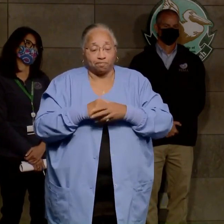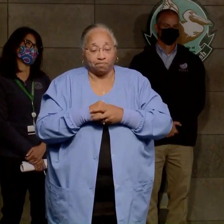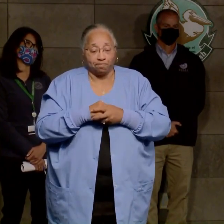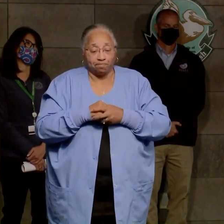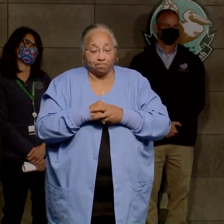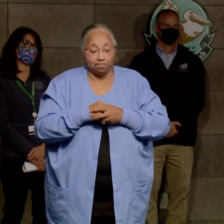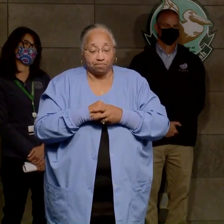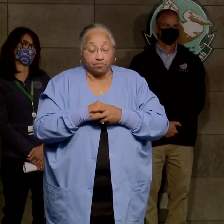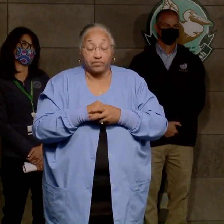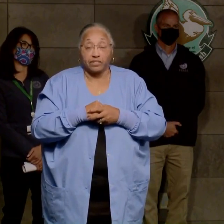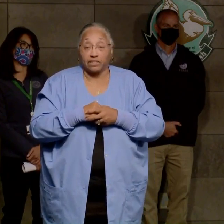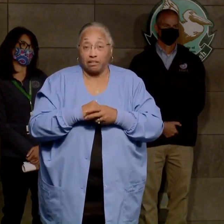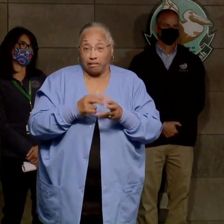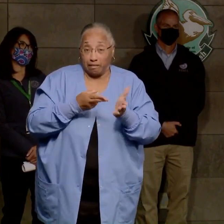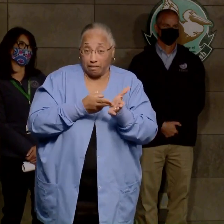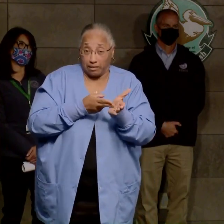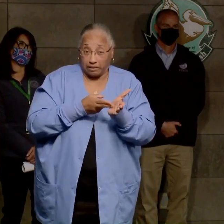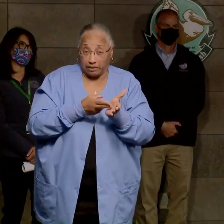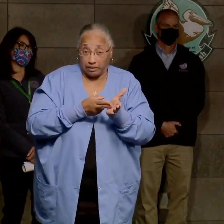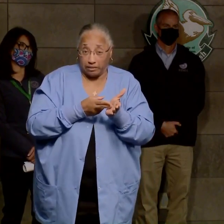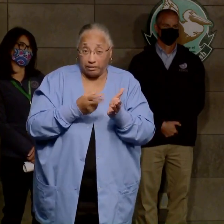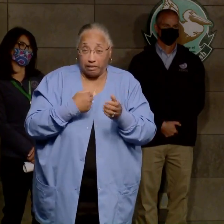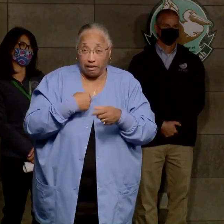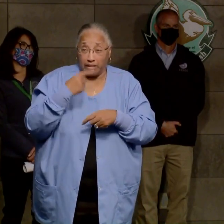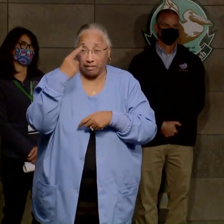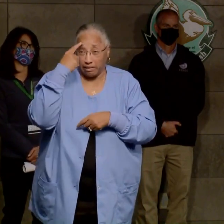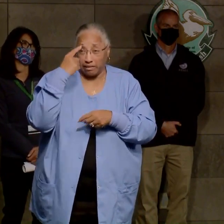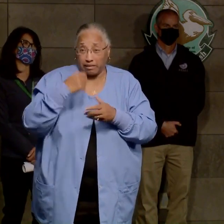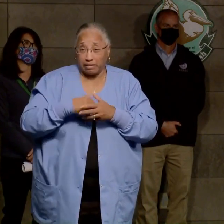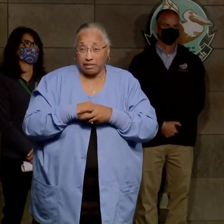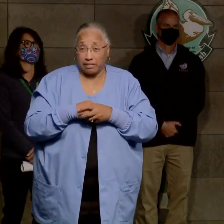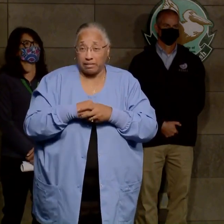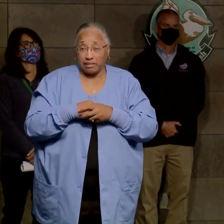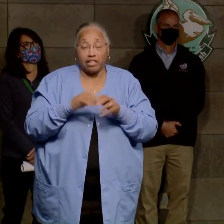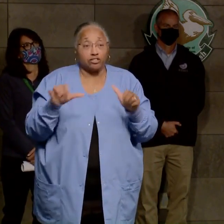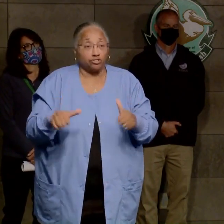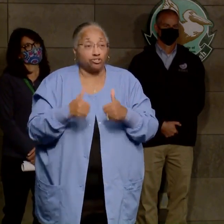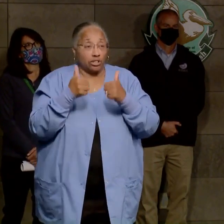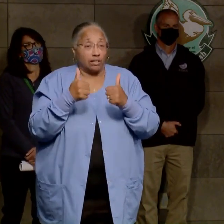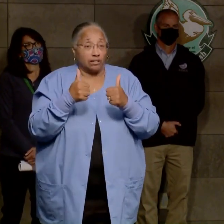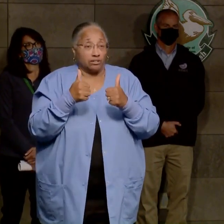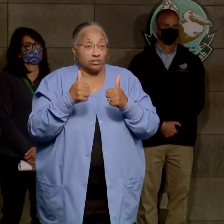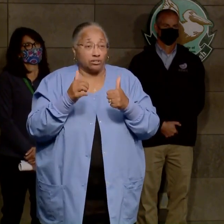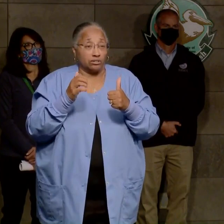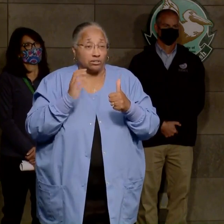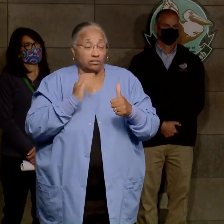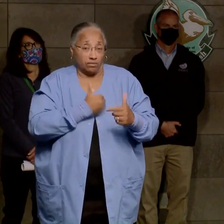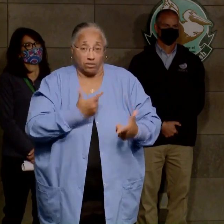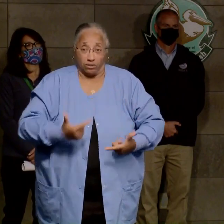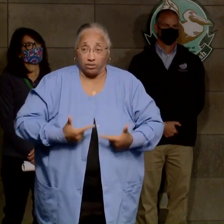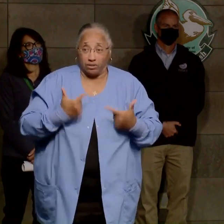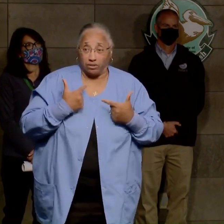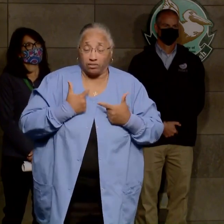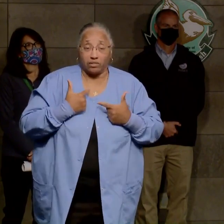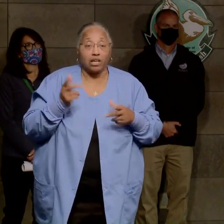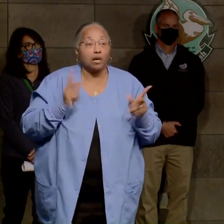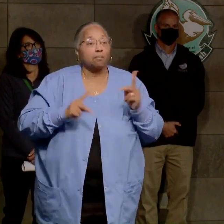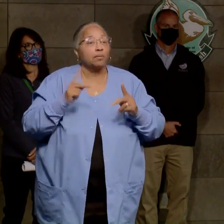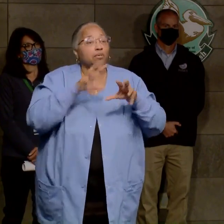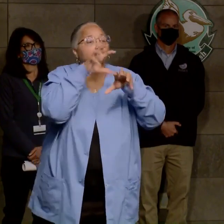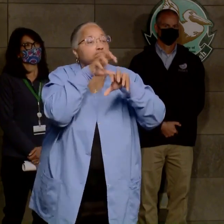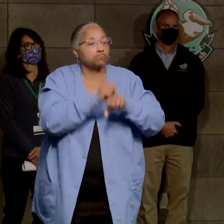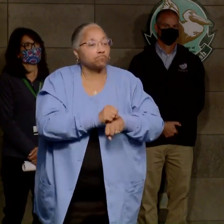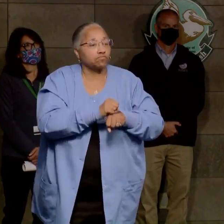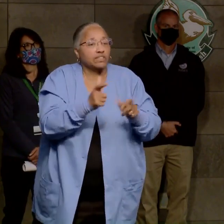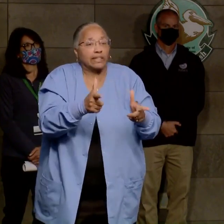And quite frankly, I think it's just a challenge of the times that we live in. People are accustomed to